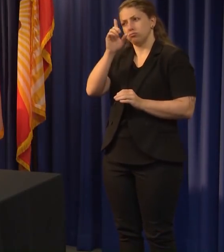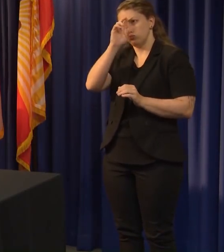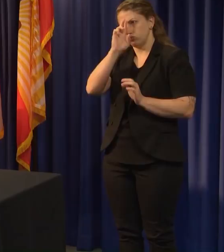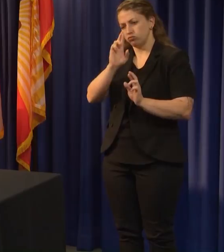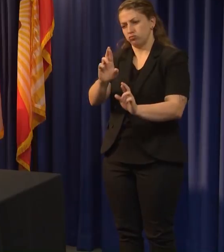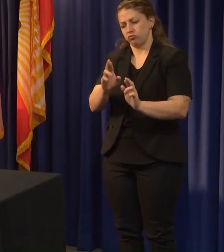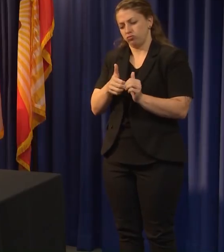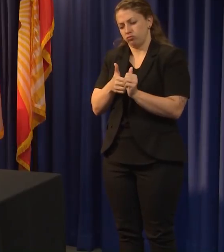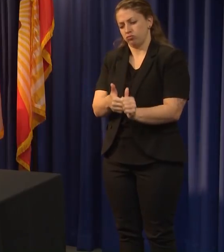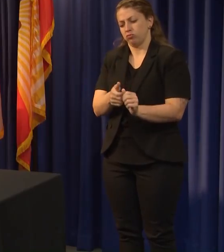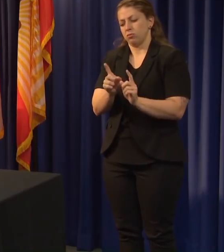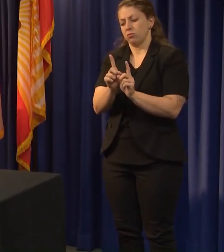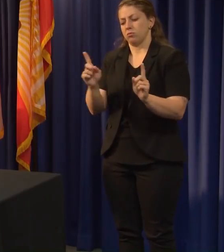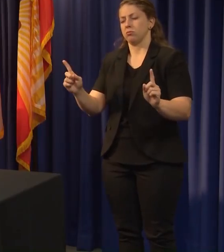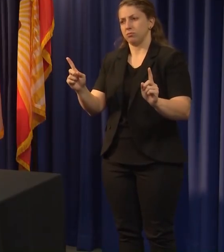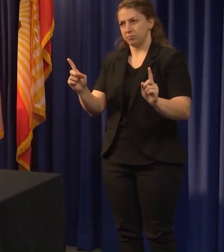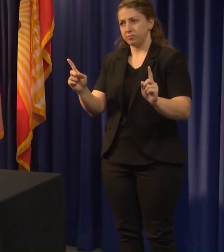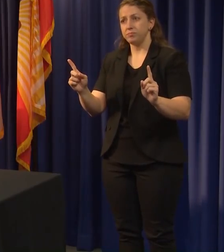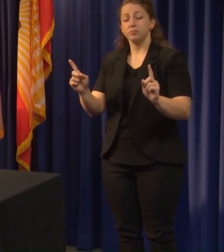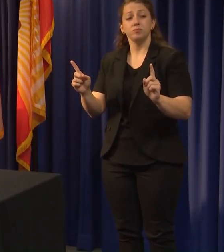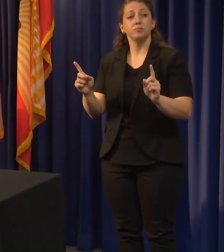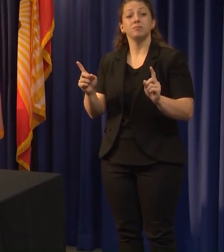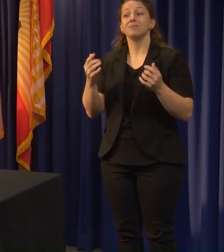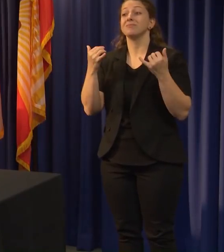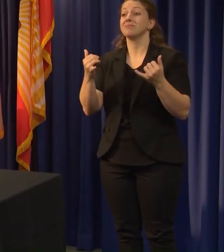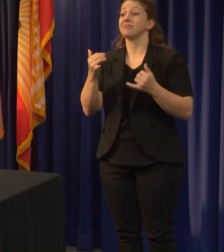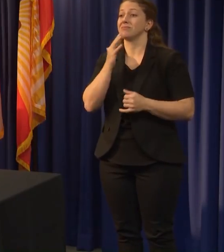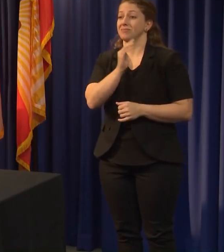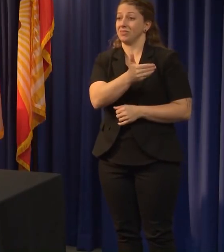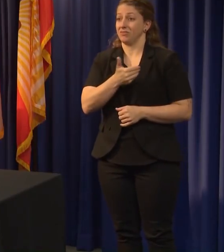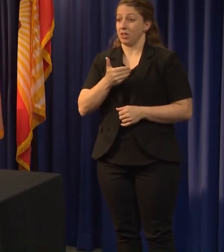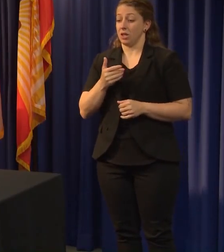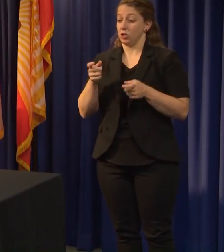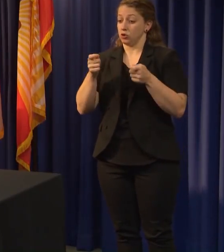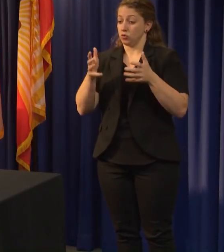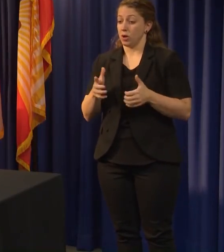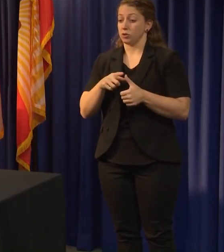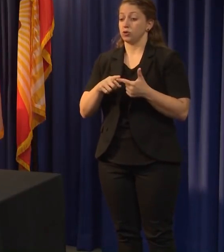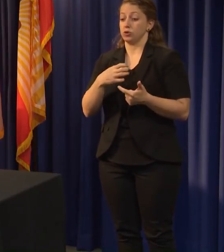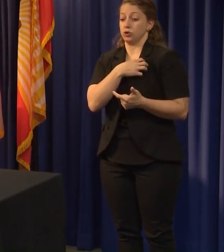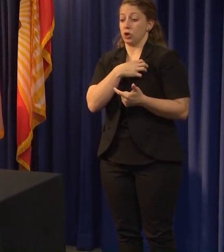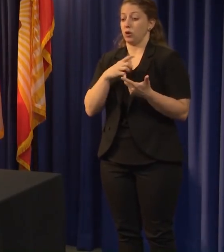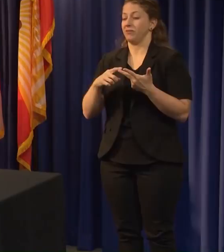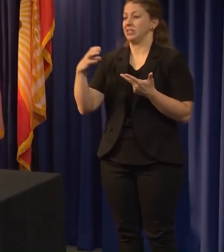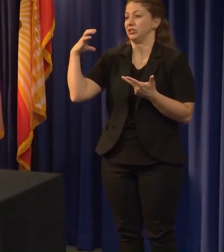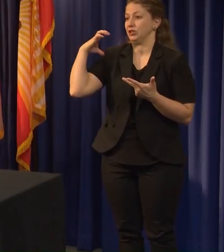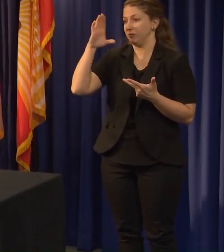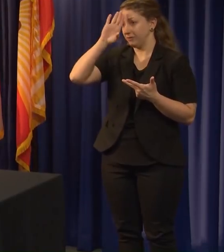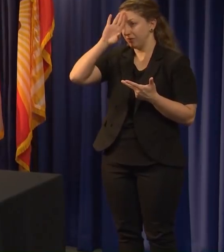With that, I'll invite a director, our sheriff, and our chief up, and we'll take questions.